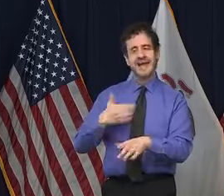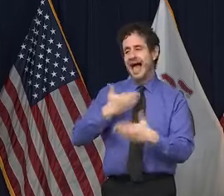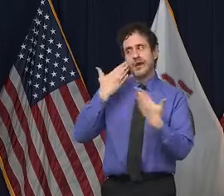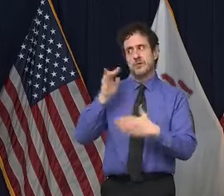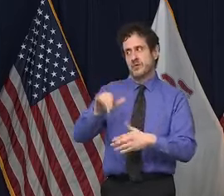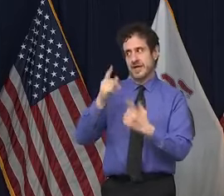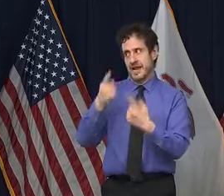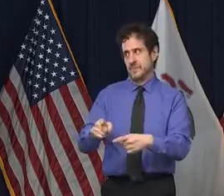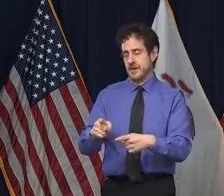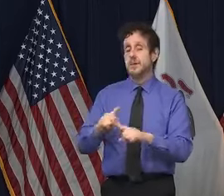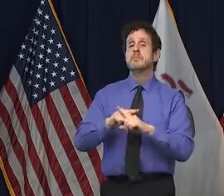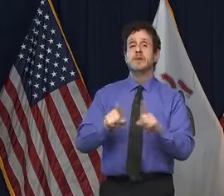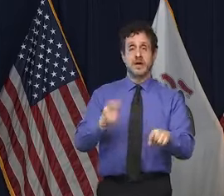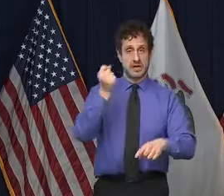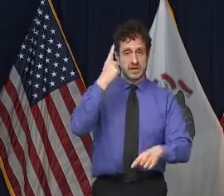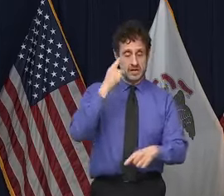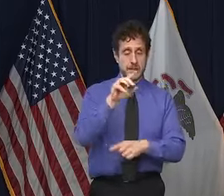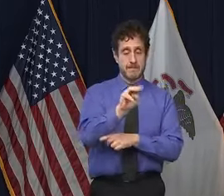The Medicare